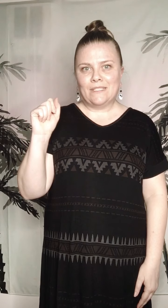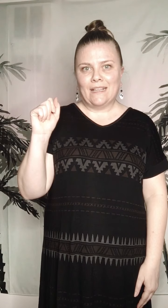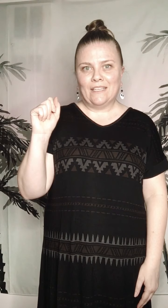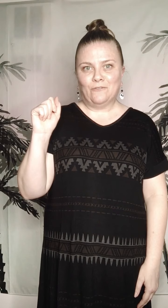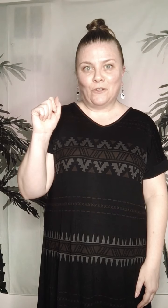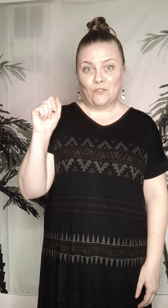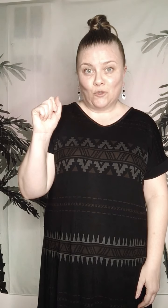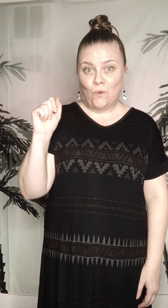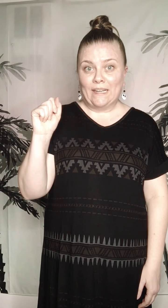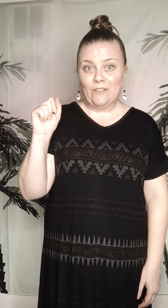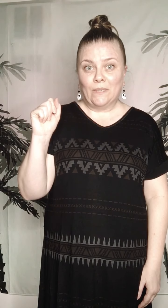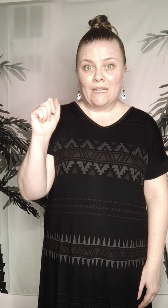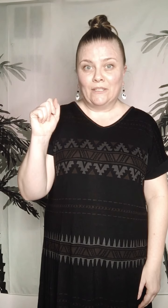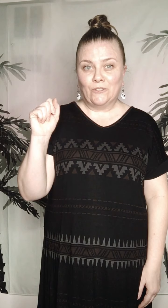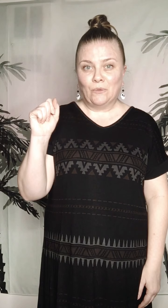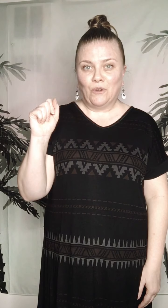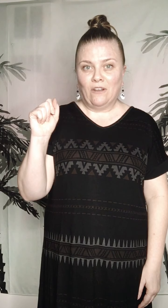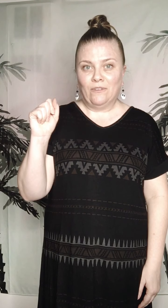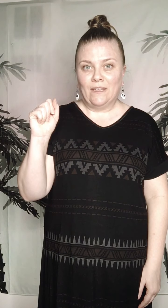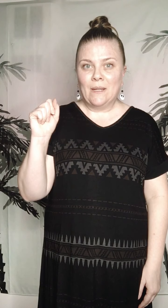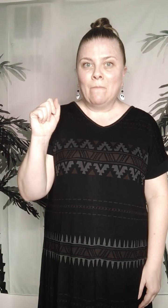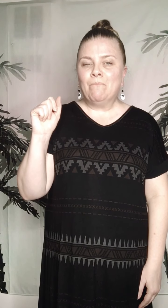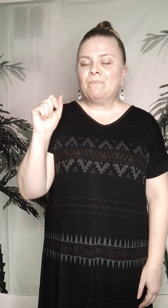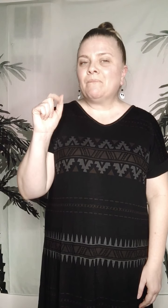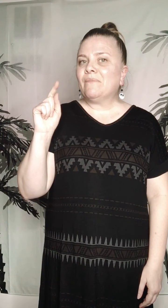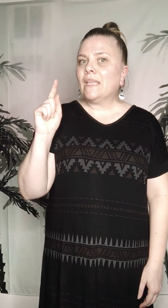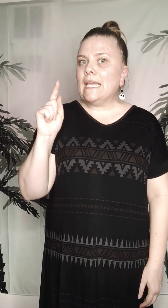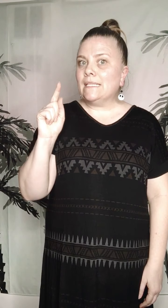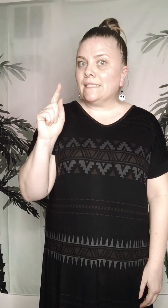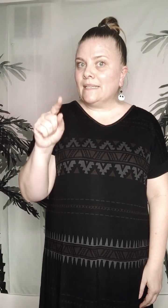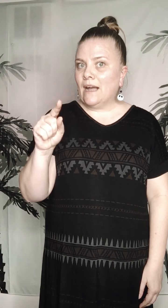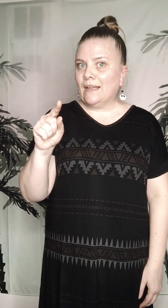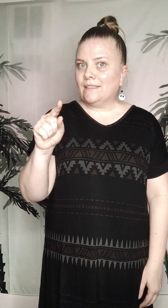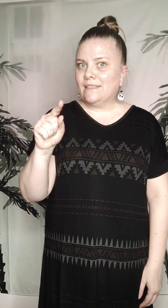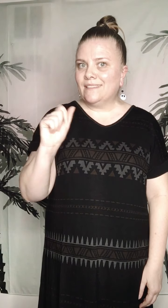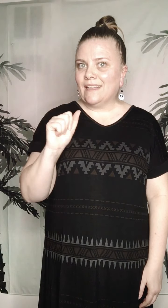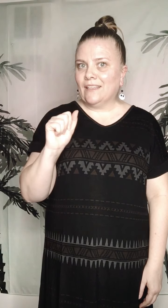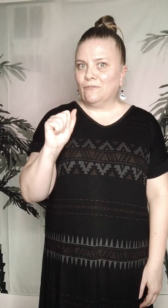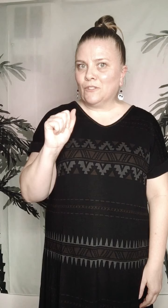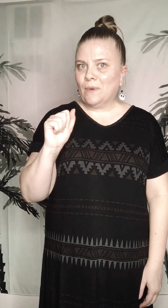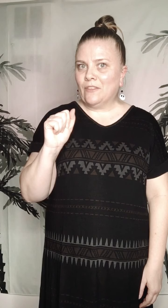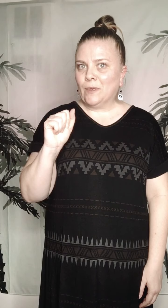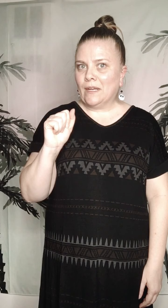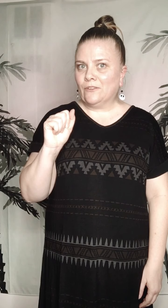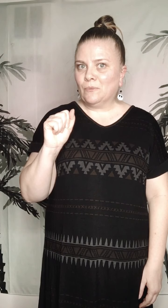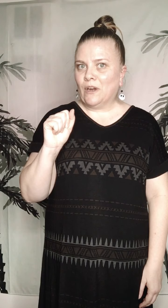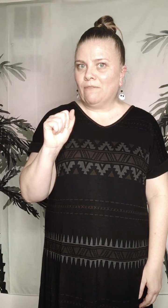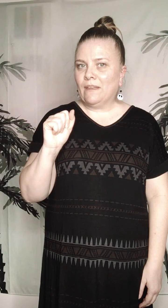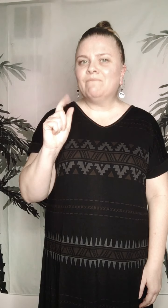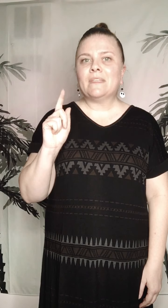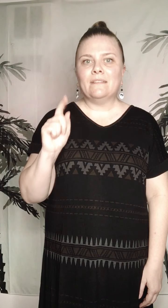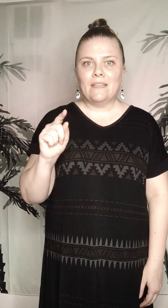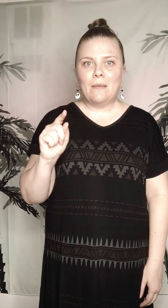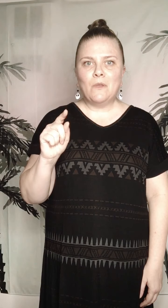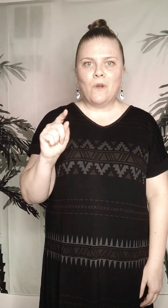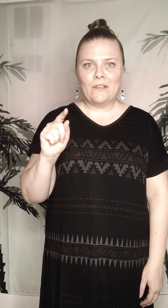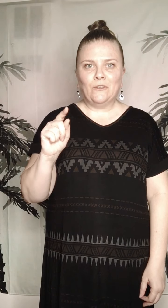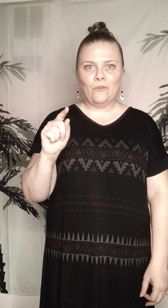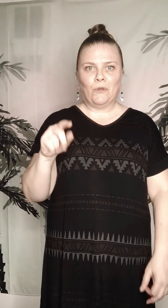selling for $23 in profit, is not selling for $23 in profit. Let me walk you through